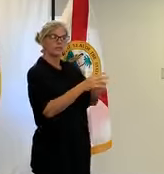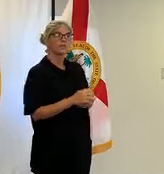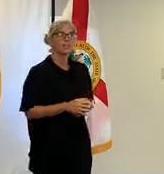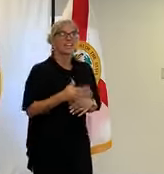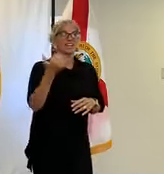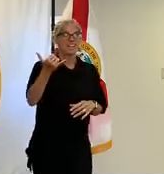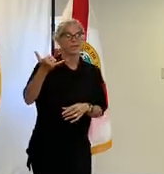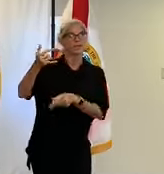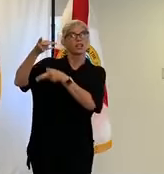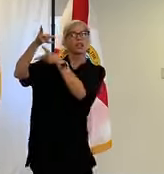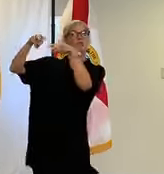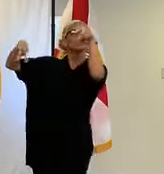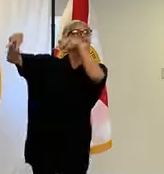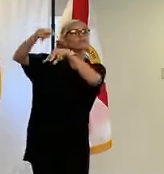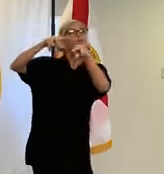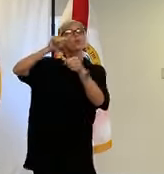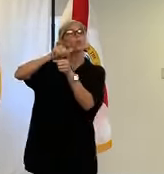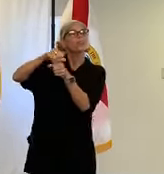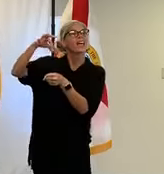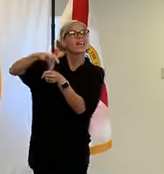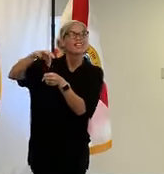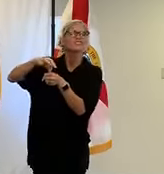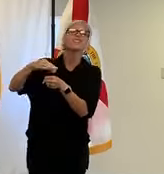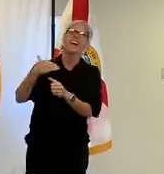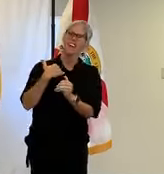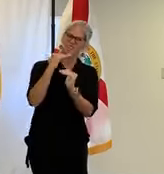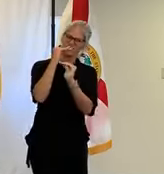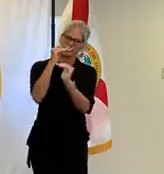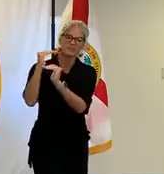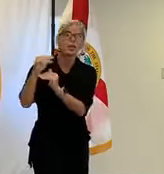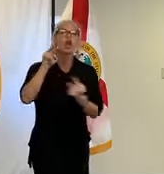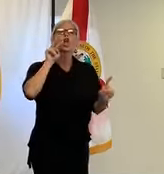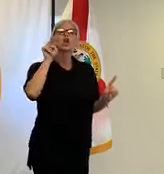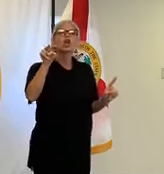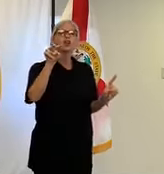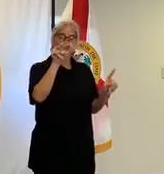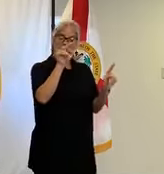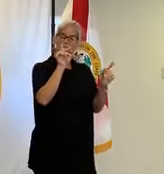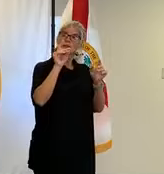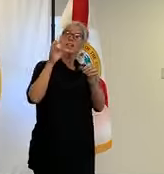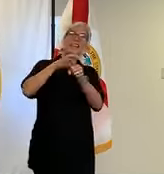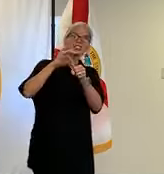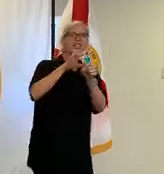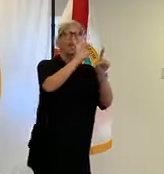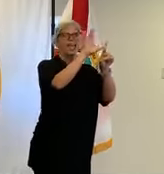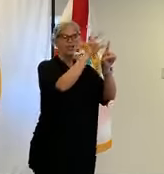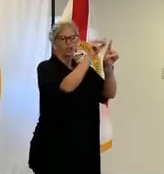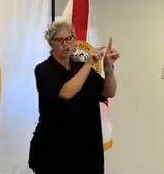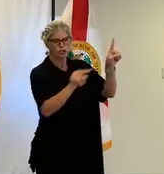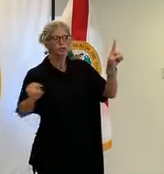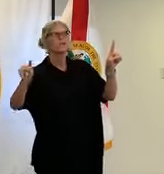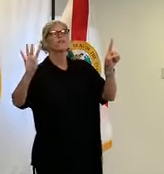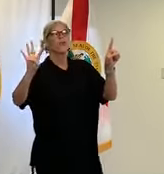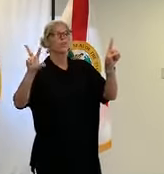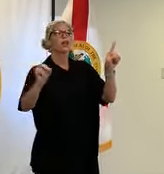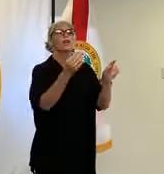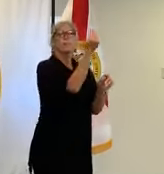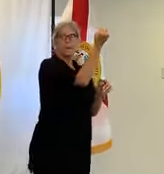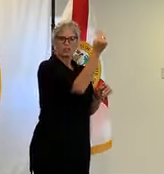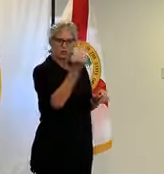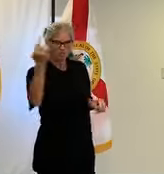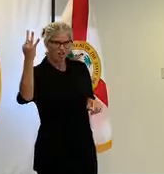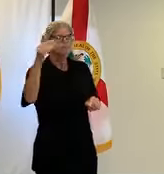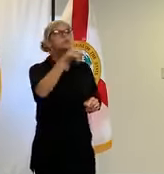limited capacity from 8 30 a.m to 4 30 p.m monday through friday you can reach the supervisor of elections at